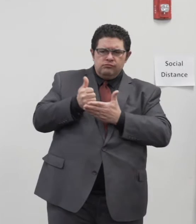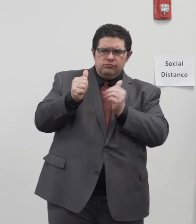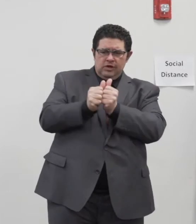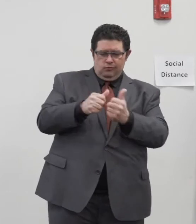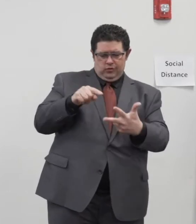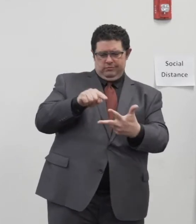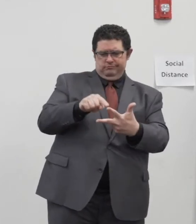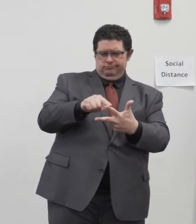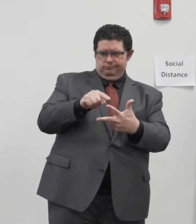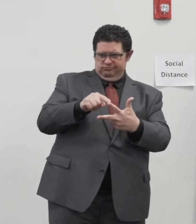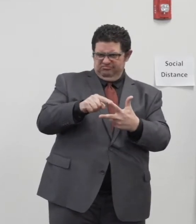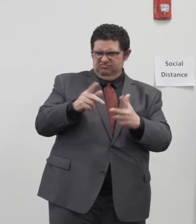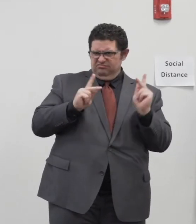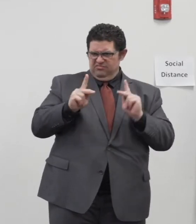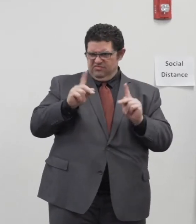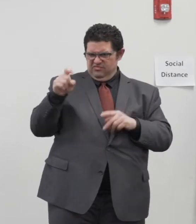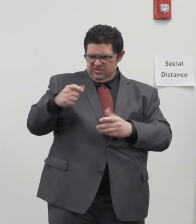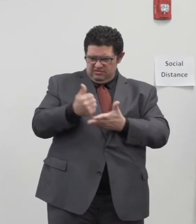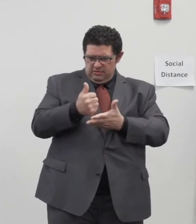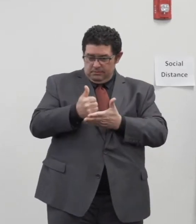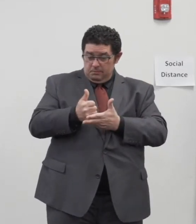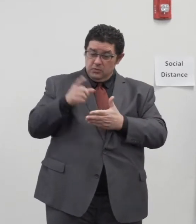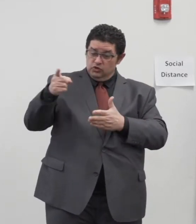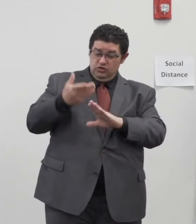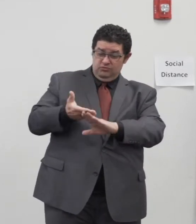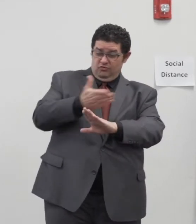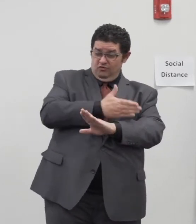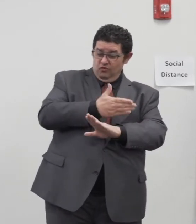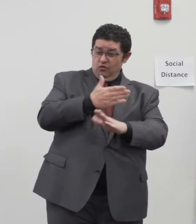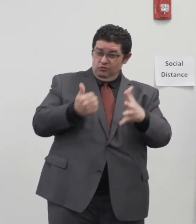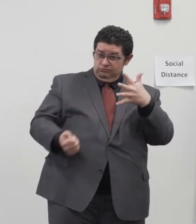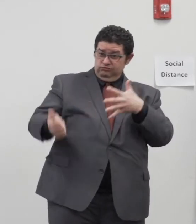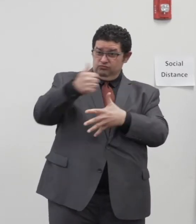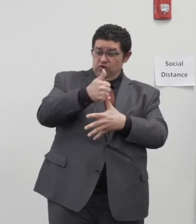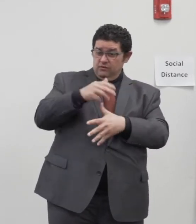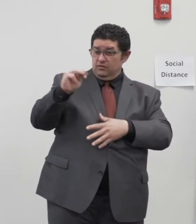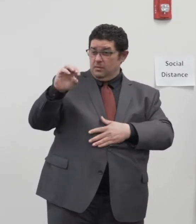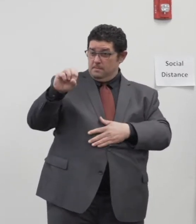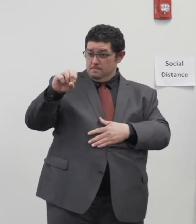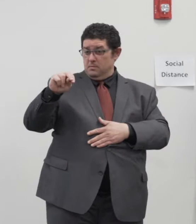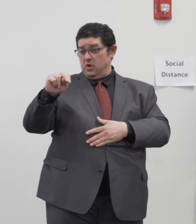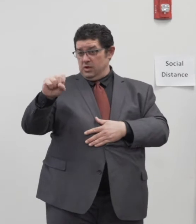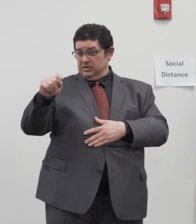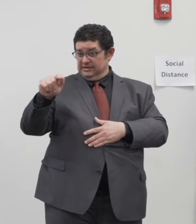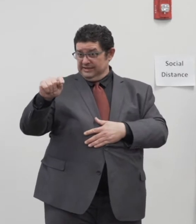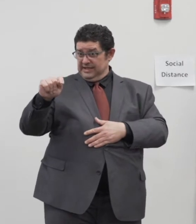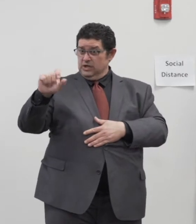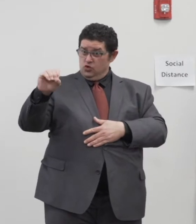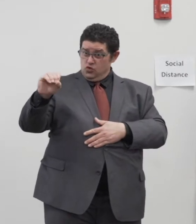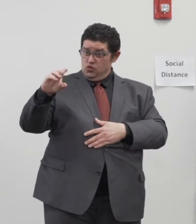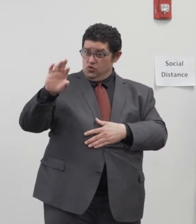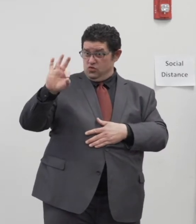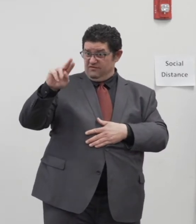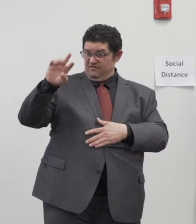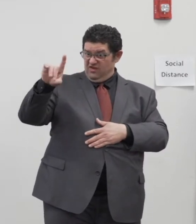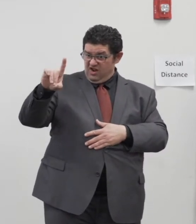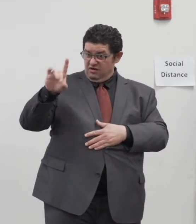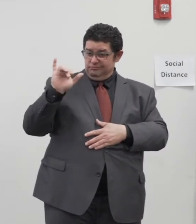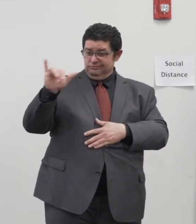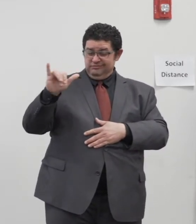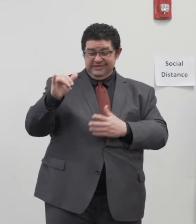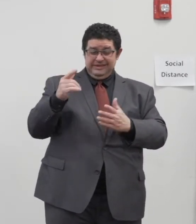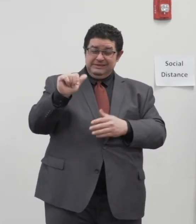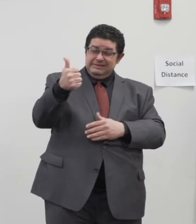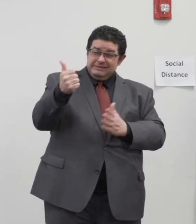president of the Monsanto Fund, which on a yearly basis delivered tens of millions of dollars to the St. Louis